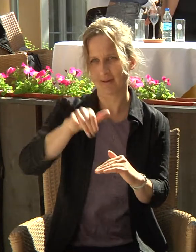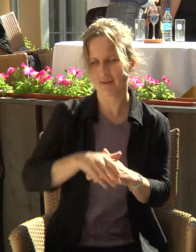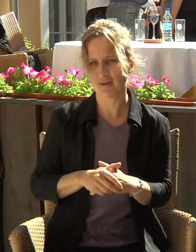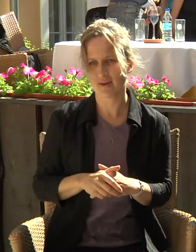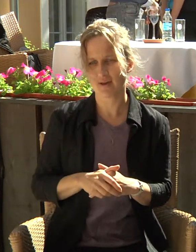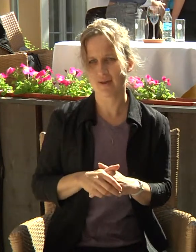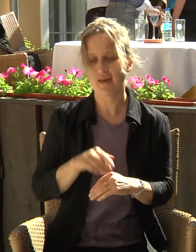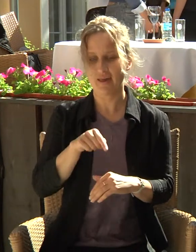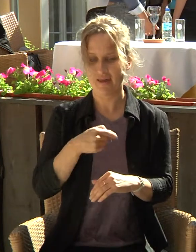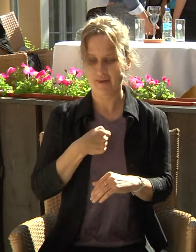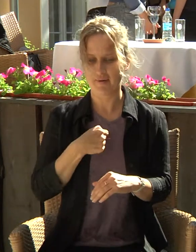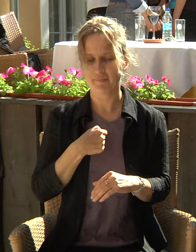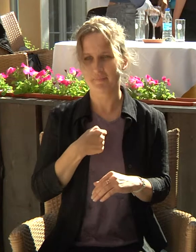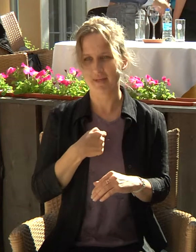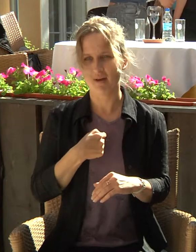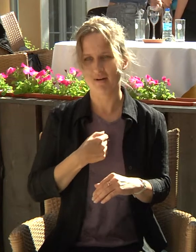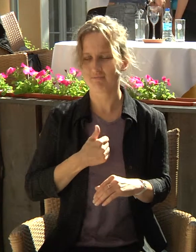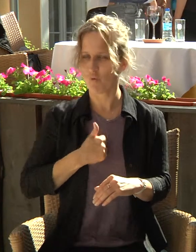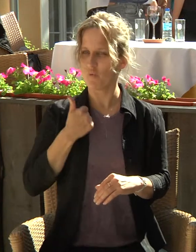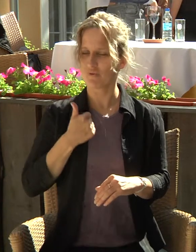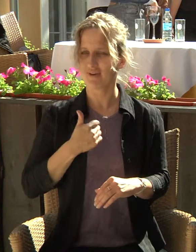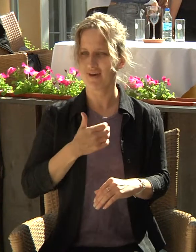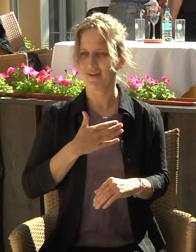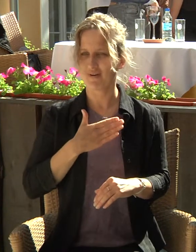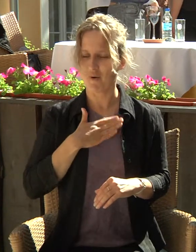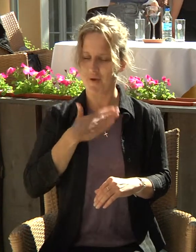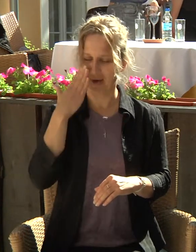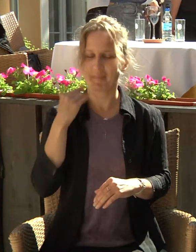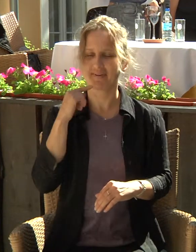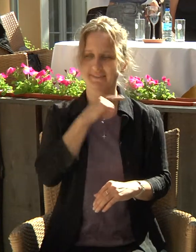And I am the very proud son of two deaf parents.